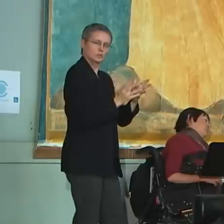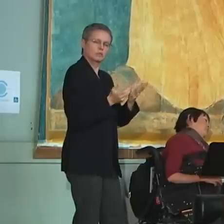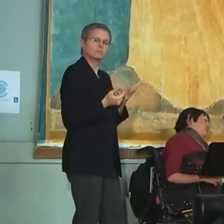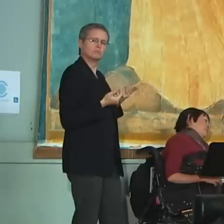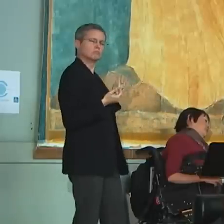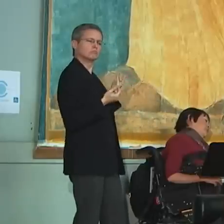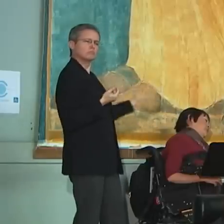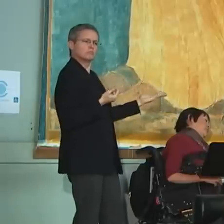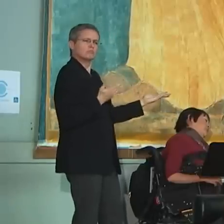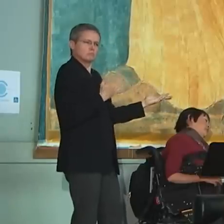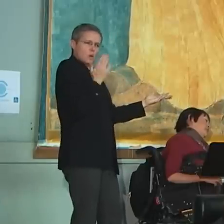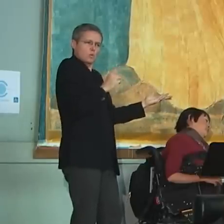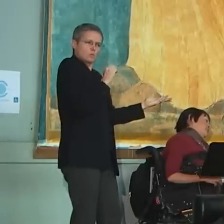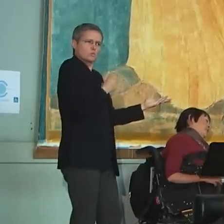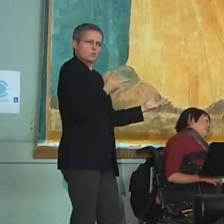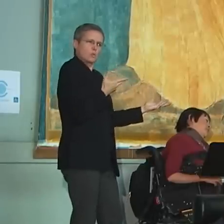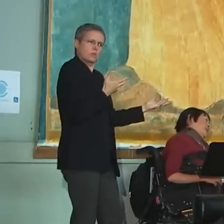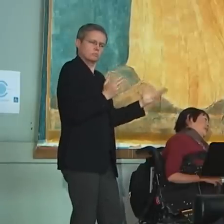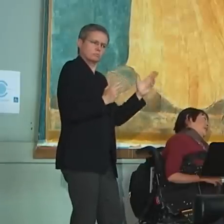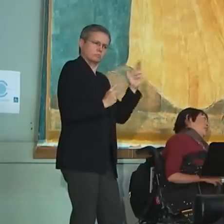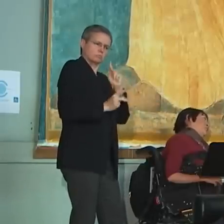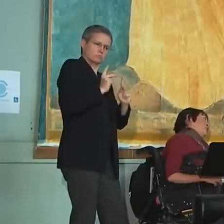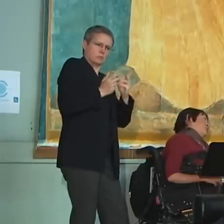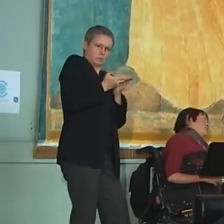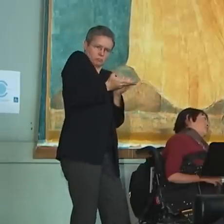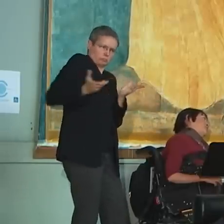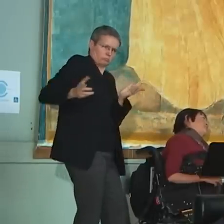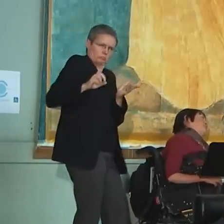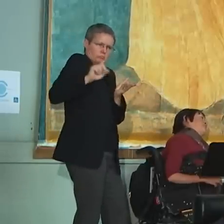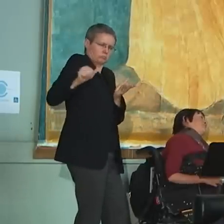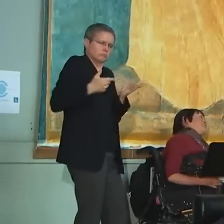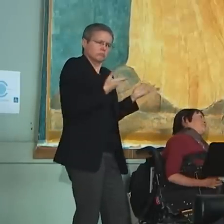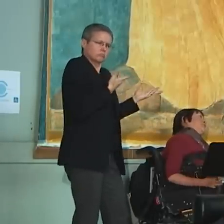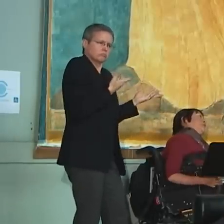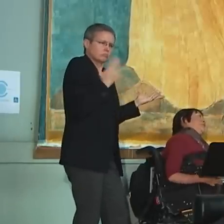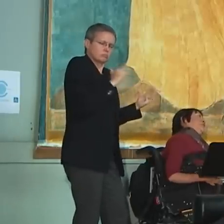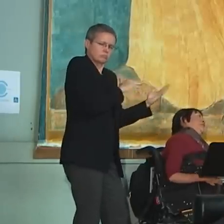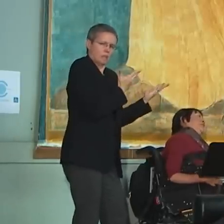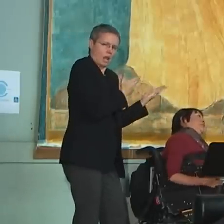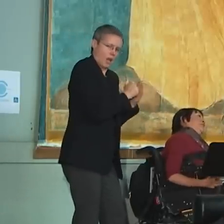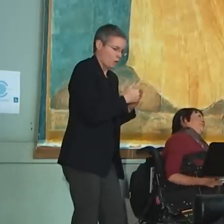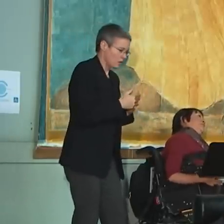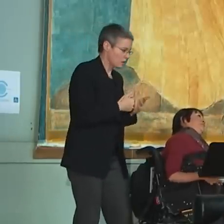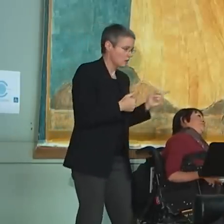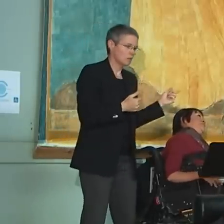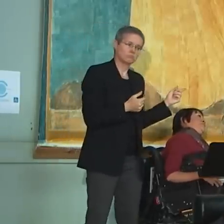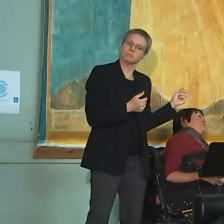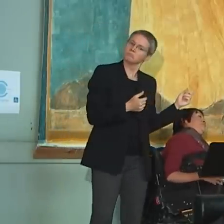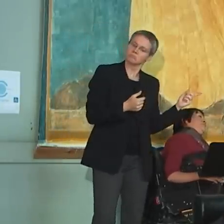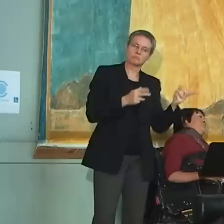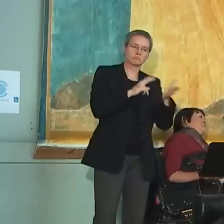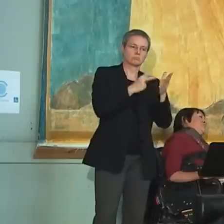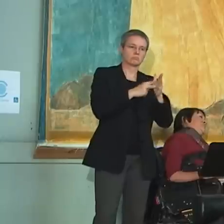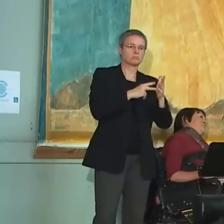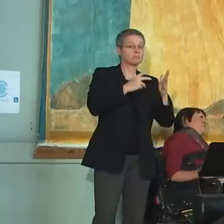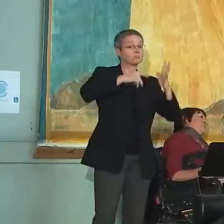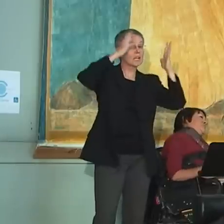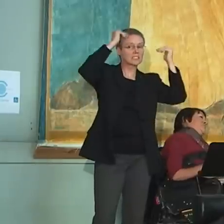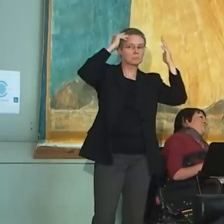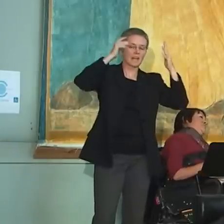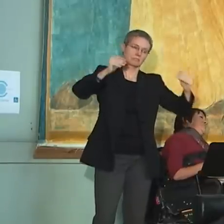with physical, developmental and mental health disabilities and how will you do this? Well I think we have to shoot high. So the percentage would now be